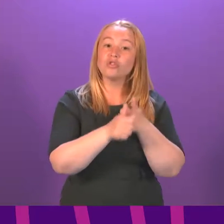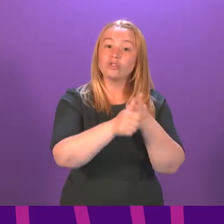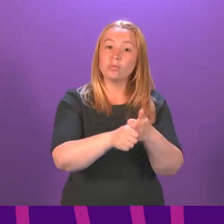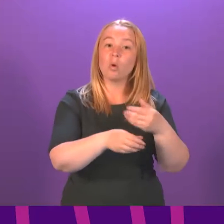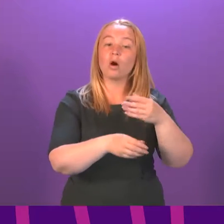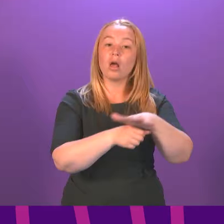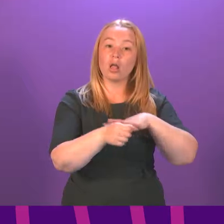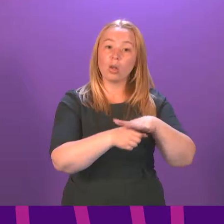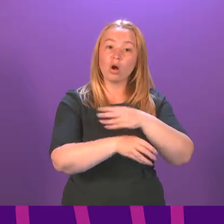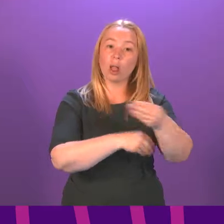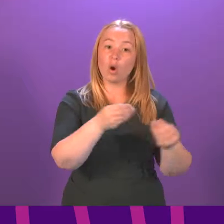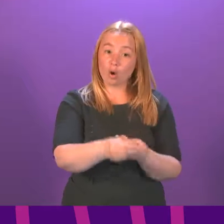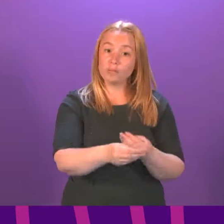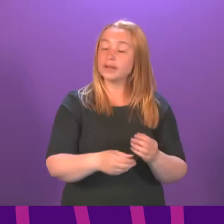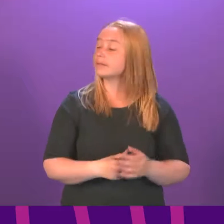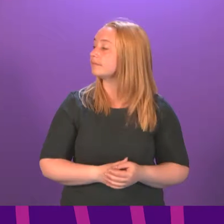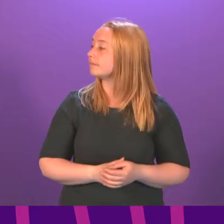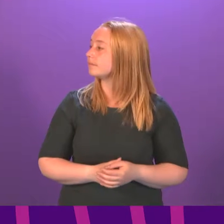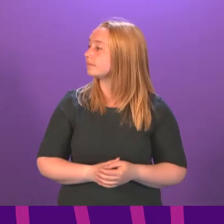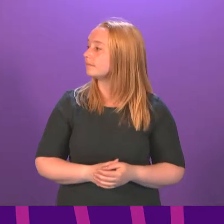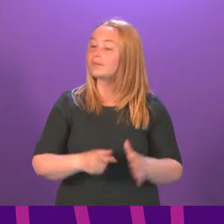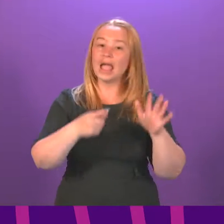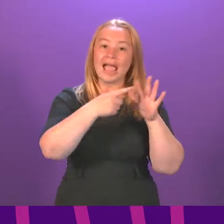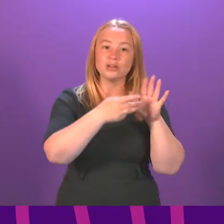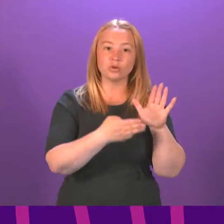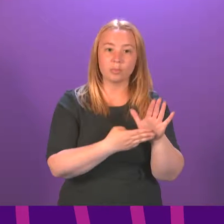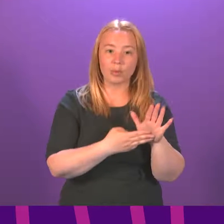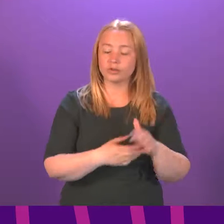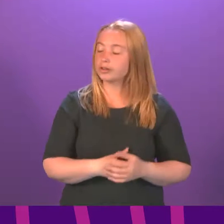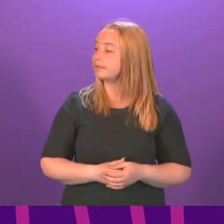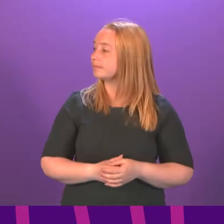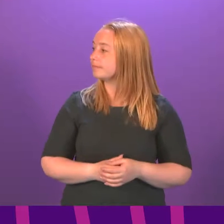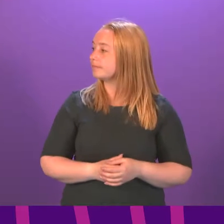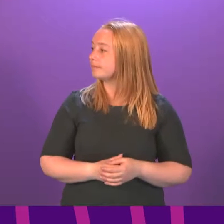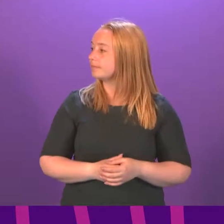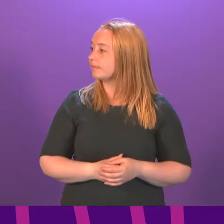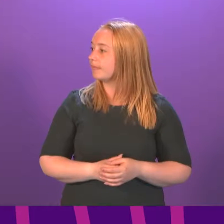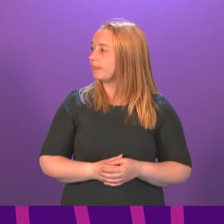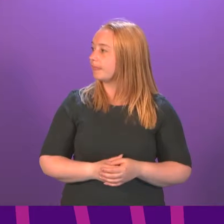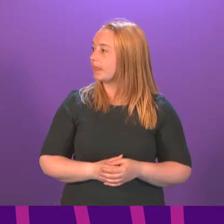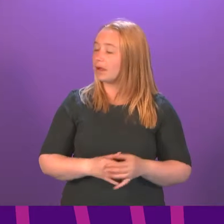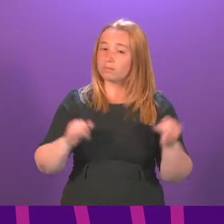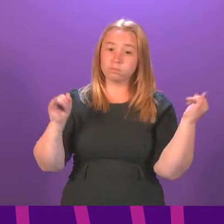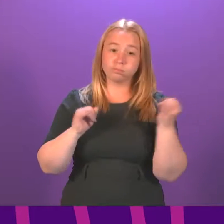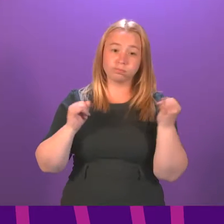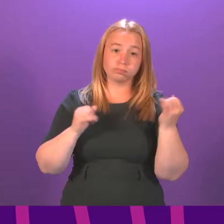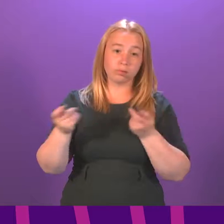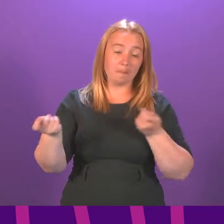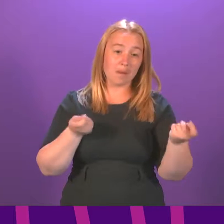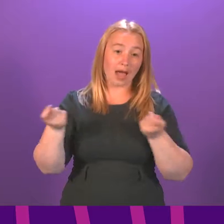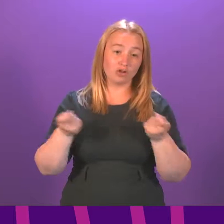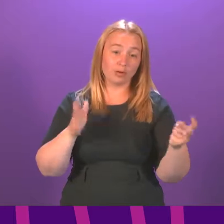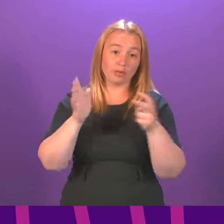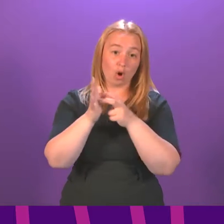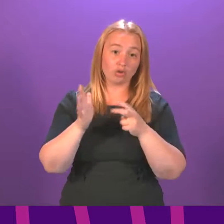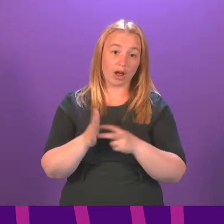Stuart Macmillan represents. And Edward Mountain. Thank you, Presiding Officer. The catastrophic mismanagement of the ferries contract identified